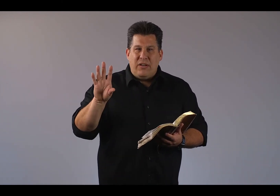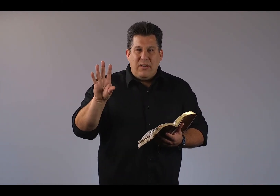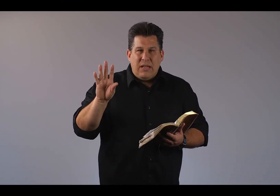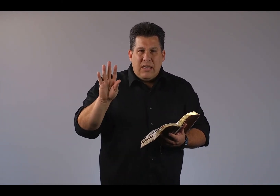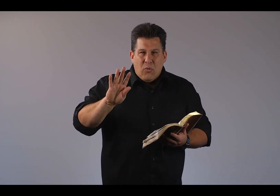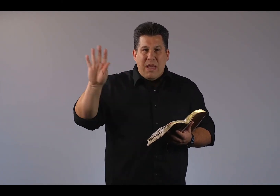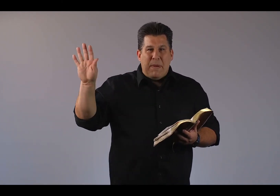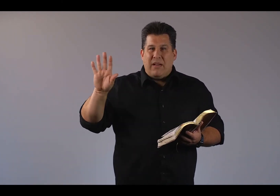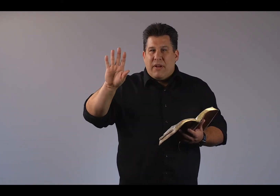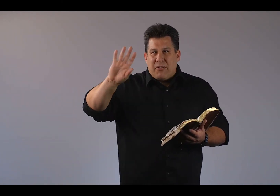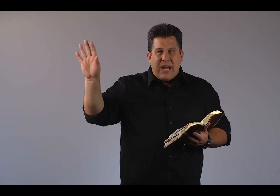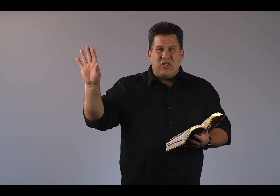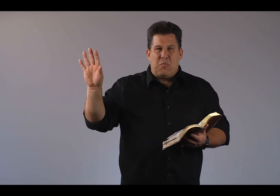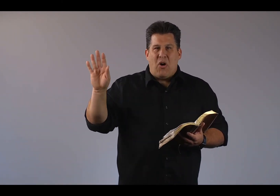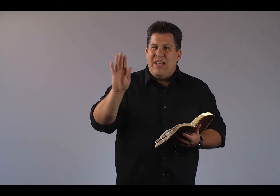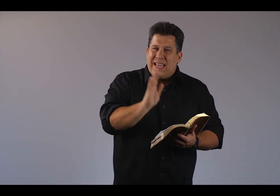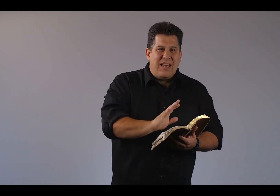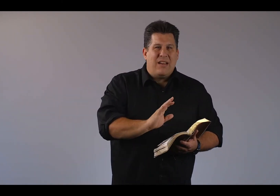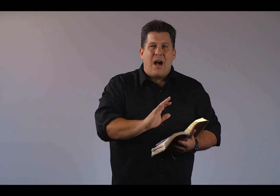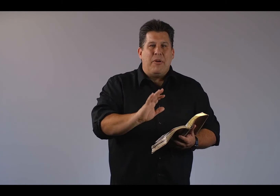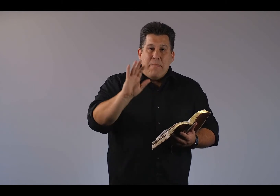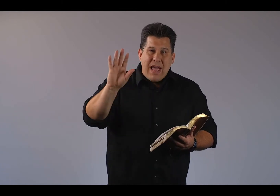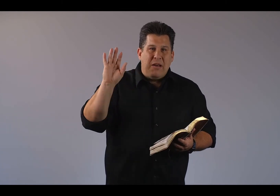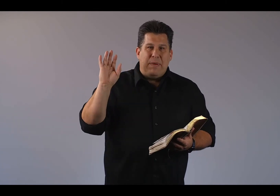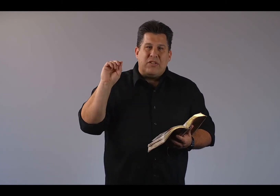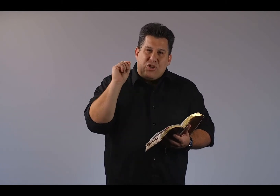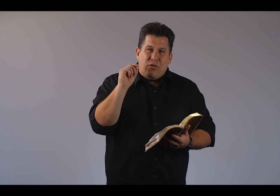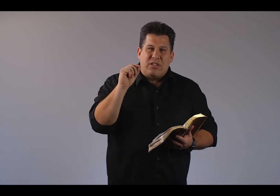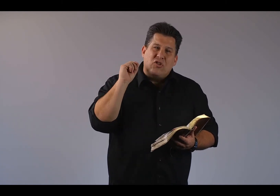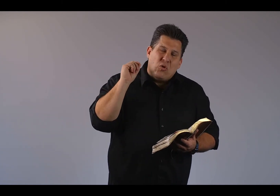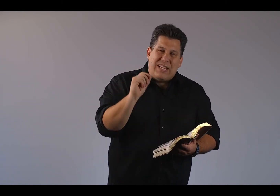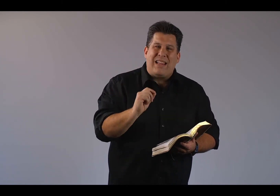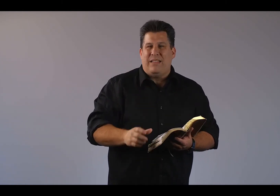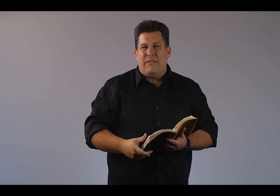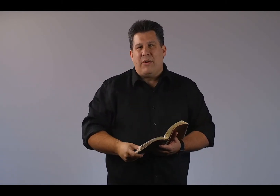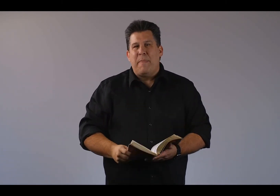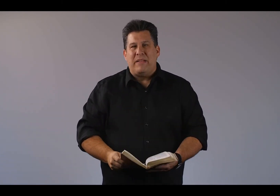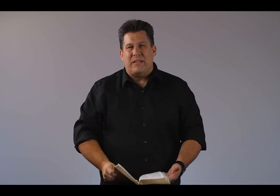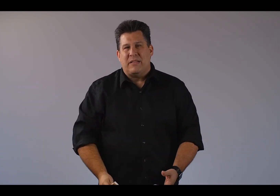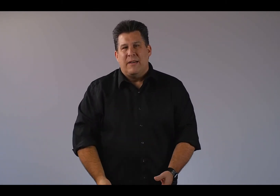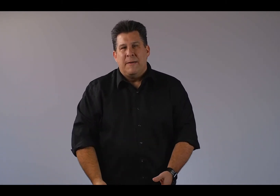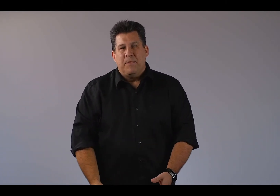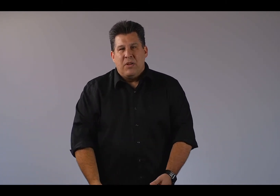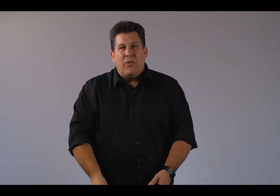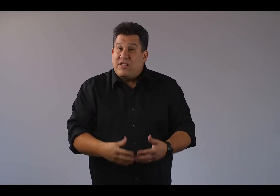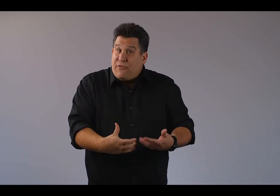weeping of great and small, king and commoner, man and beast, shows us the totality of their repentance. Notice the